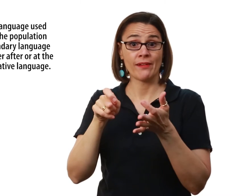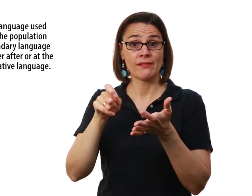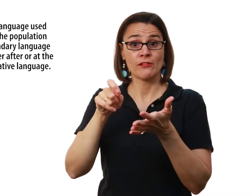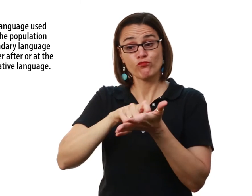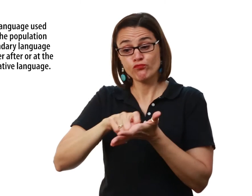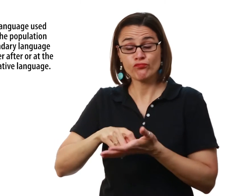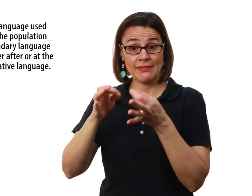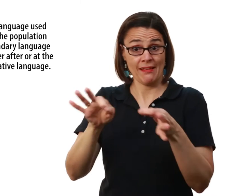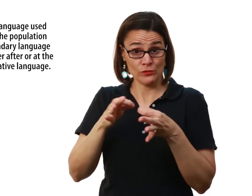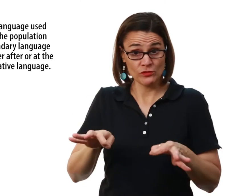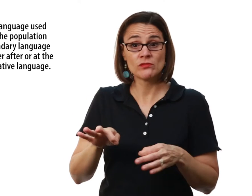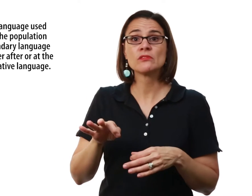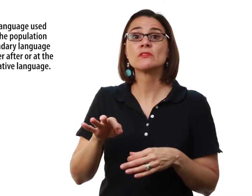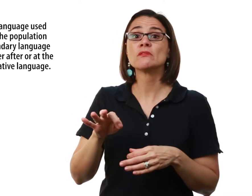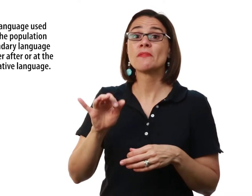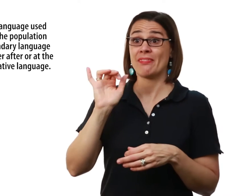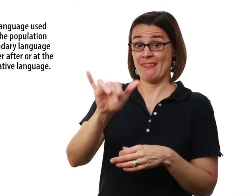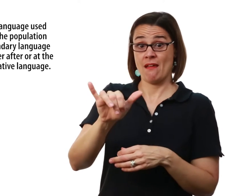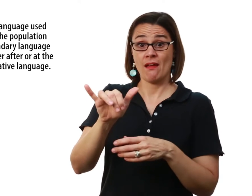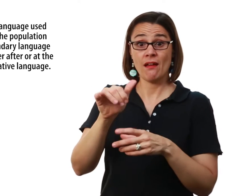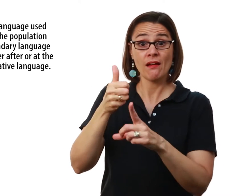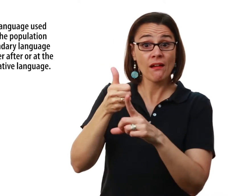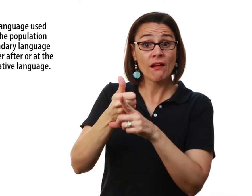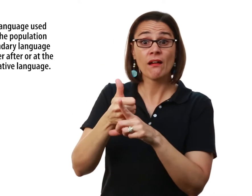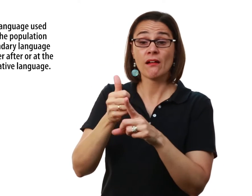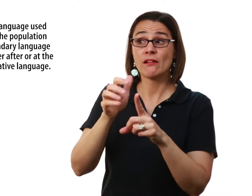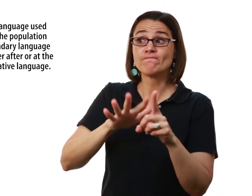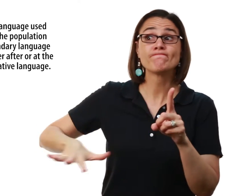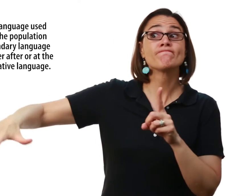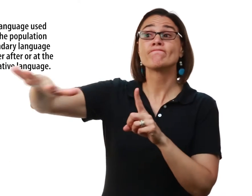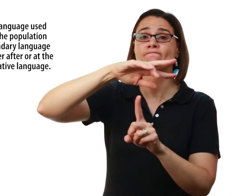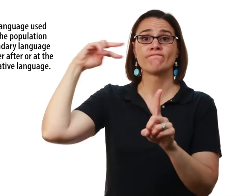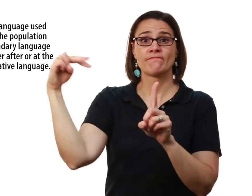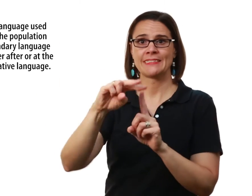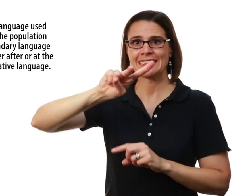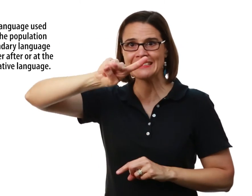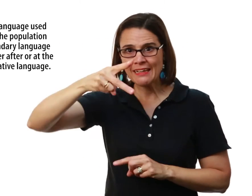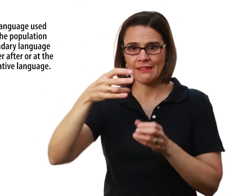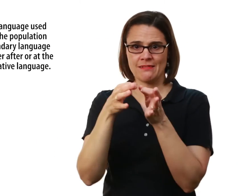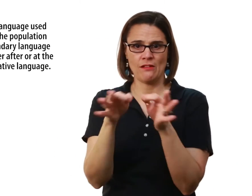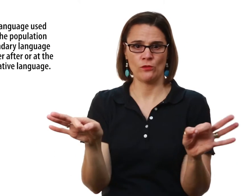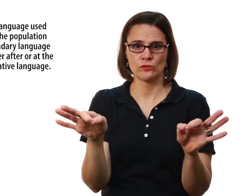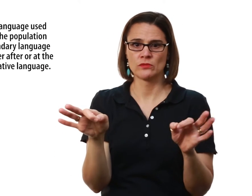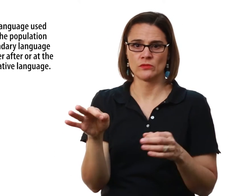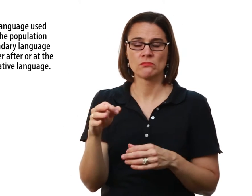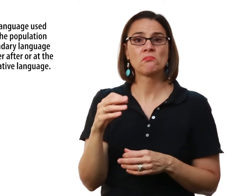written languages are considered a second language in this approach